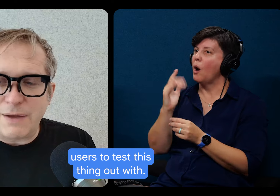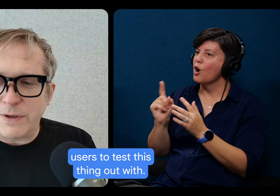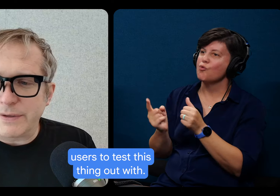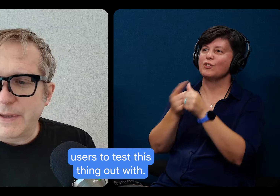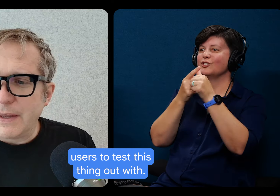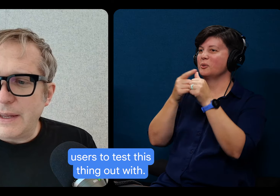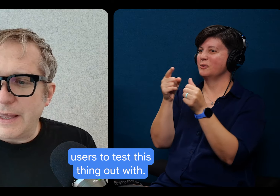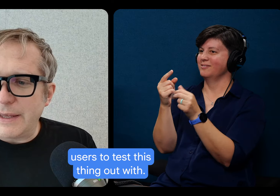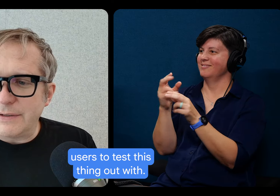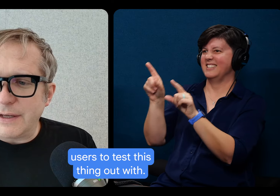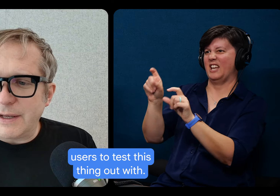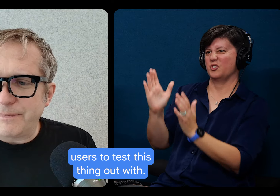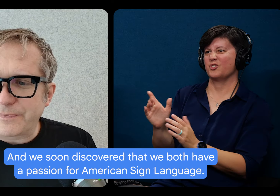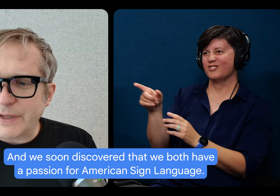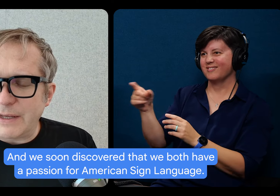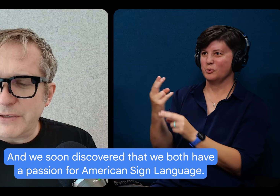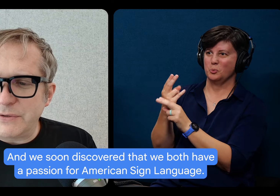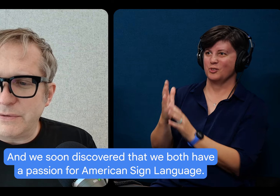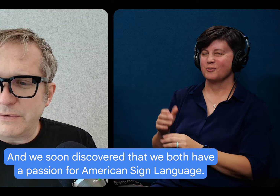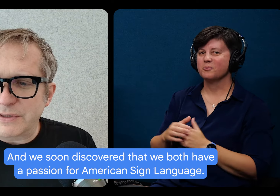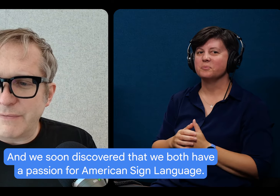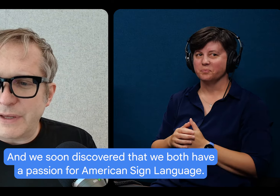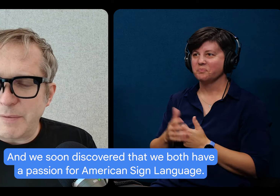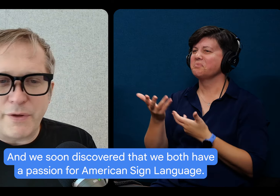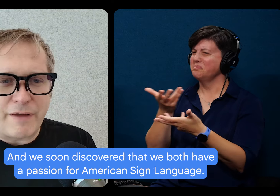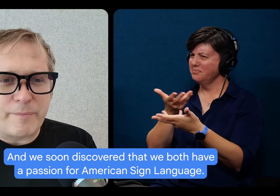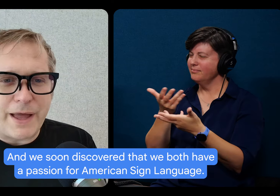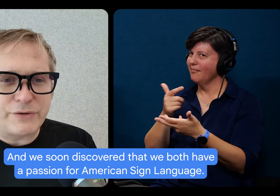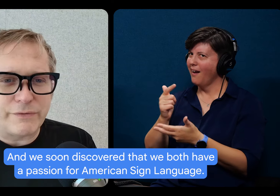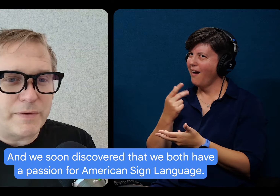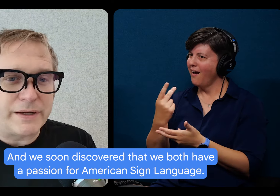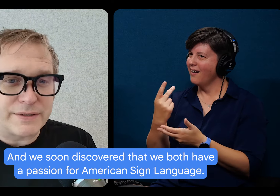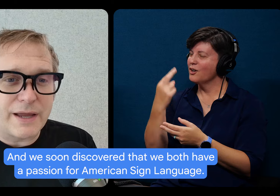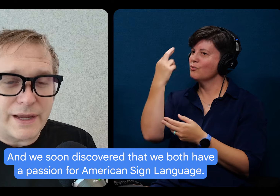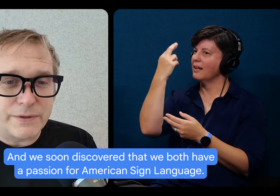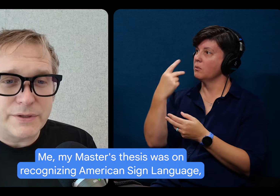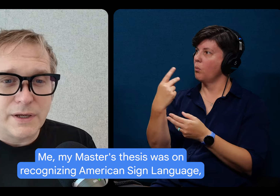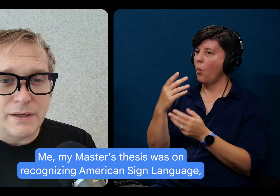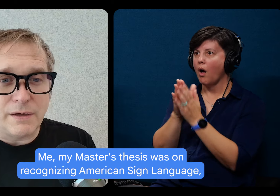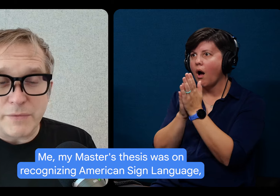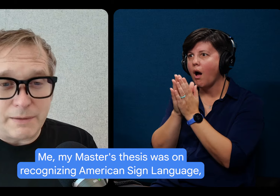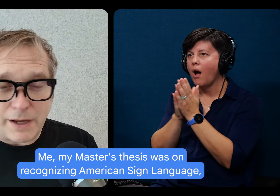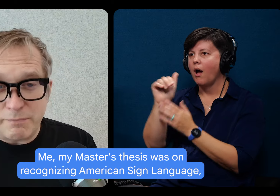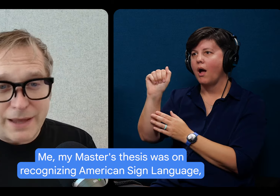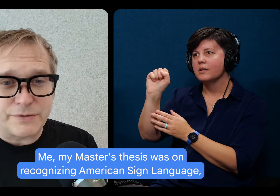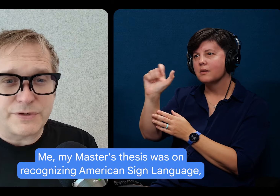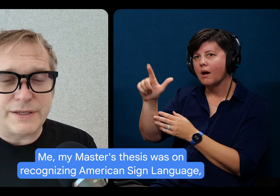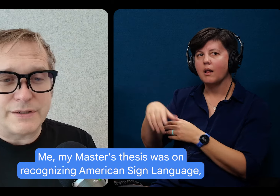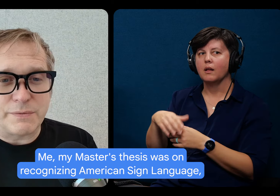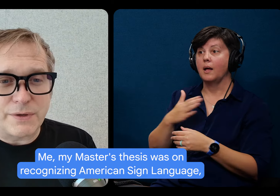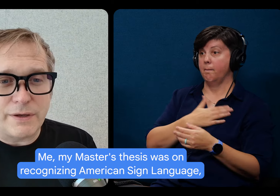this thing out with. And we soon discovered that we both have a passion for American Sign Language. Me, my